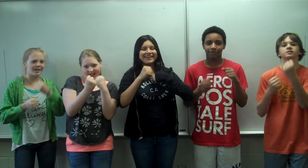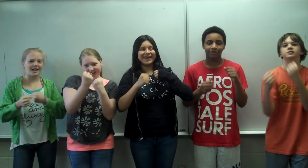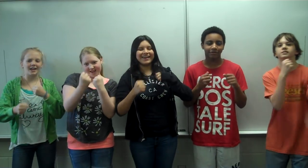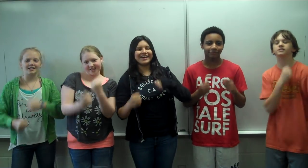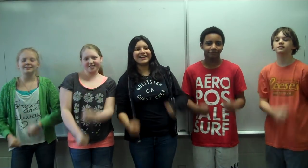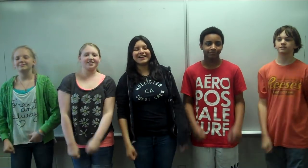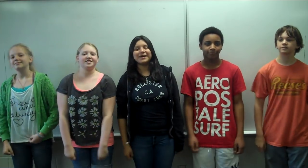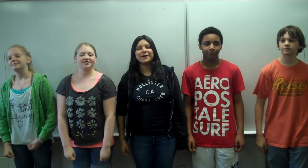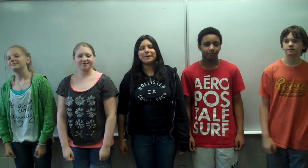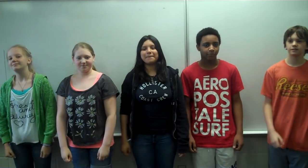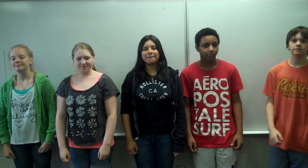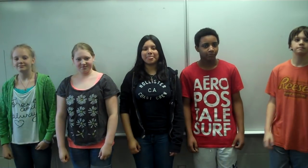hate